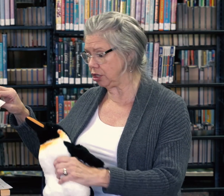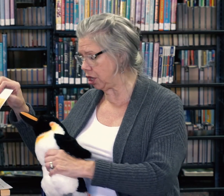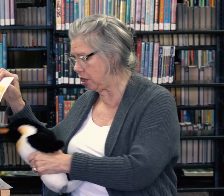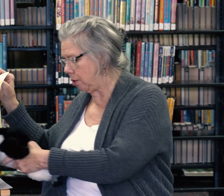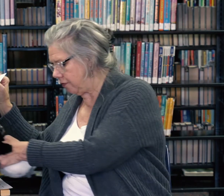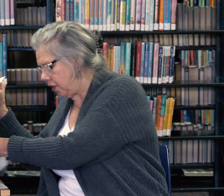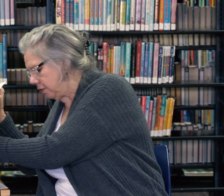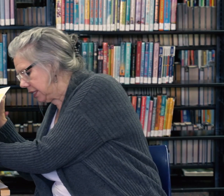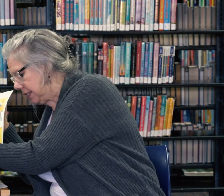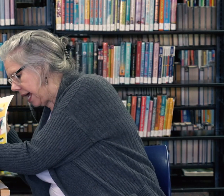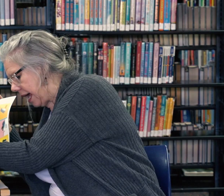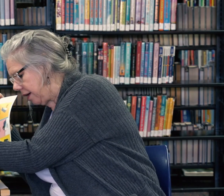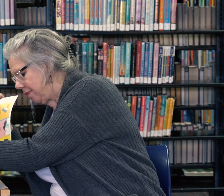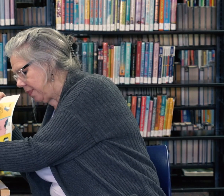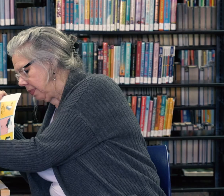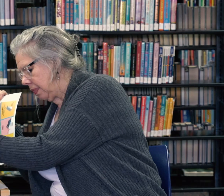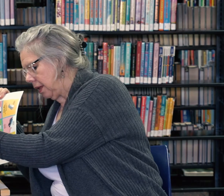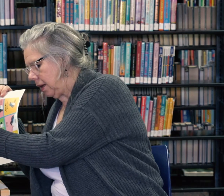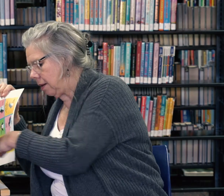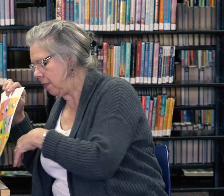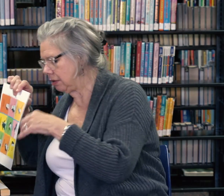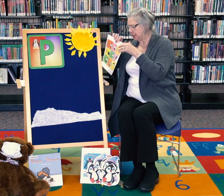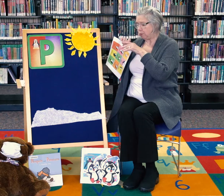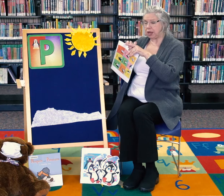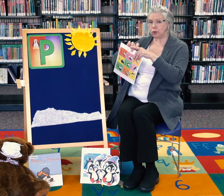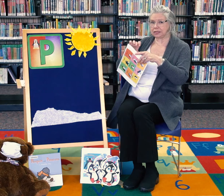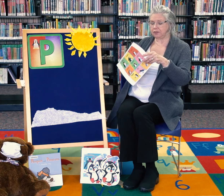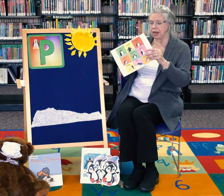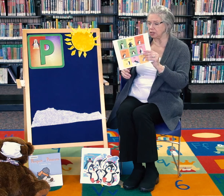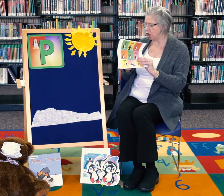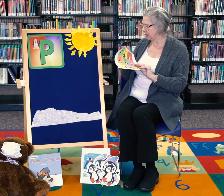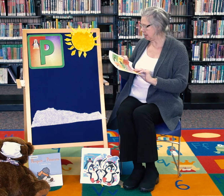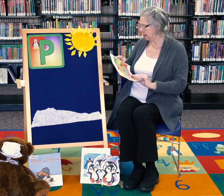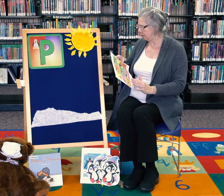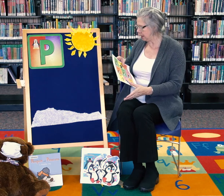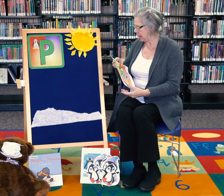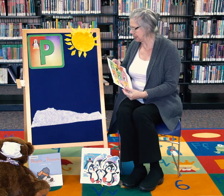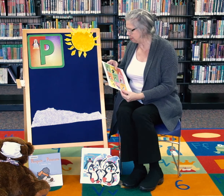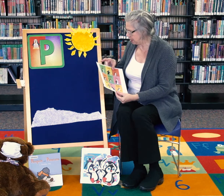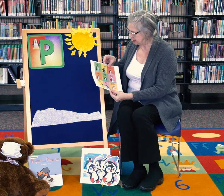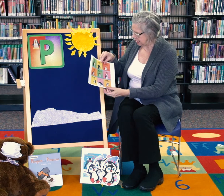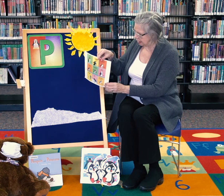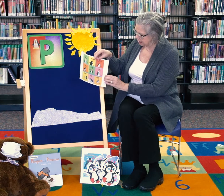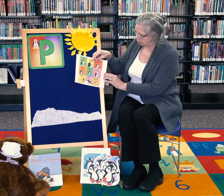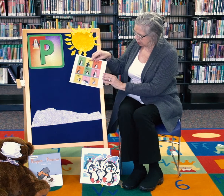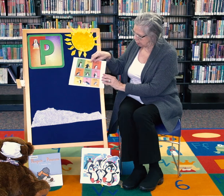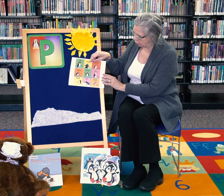to show you a few today. Most of the penguins live in Antarctica. Yes, because they like to be near the